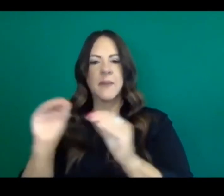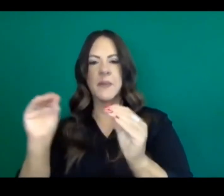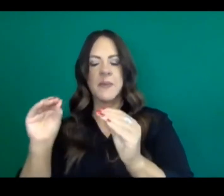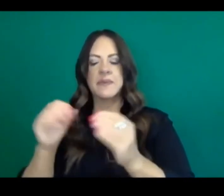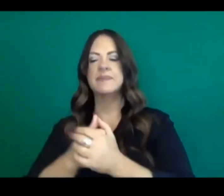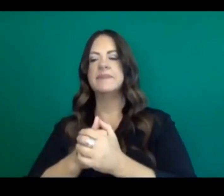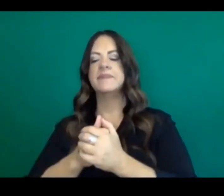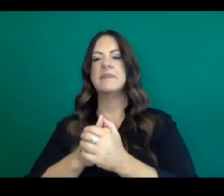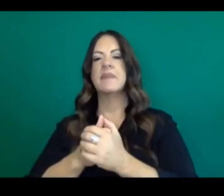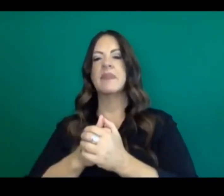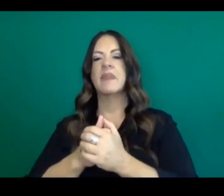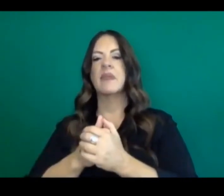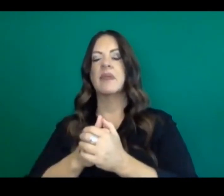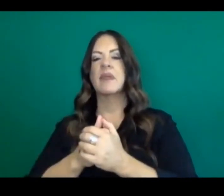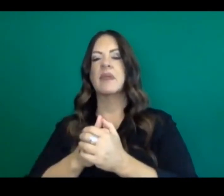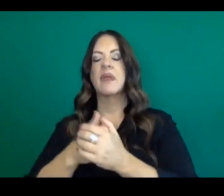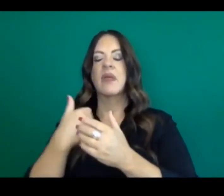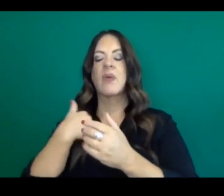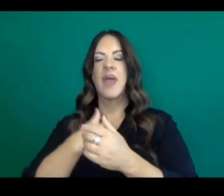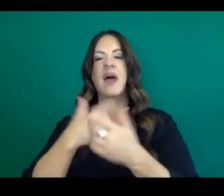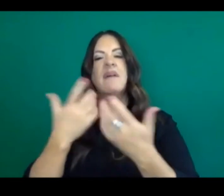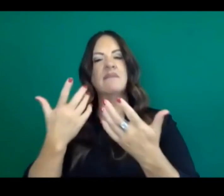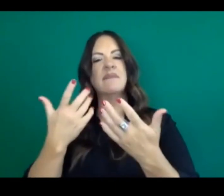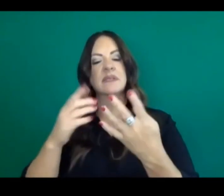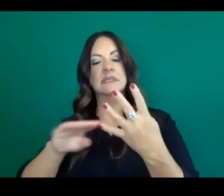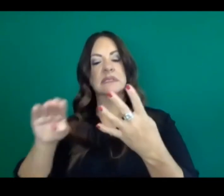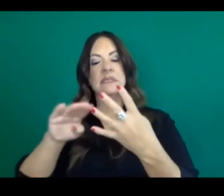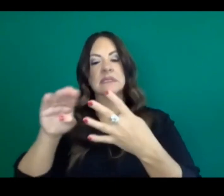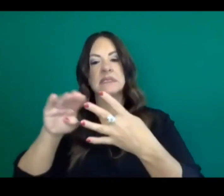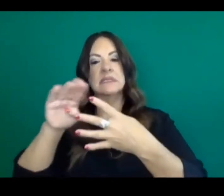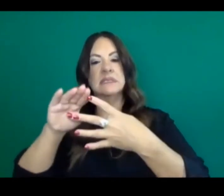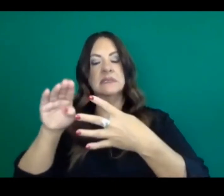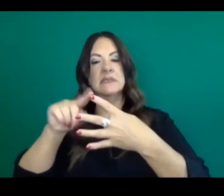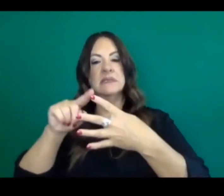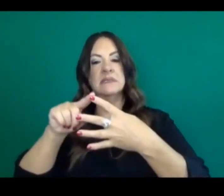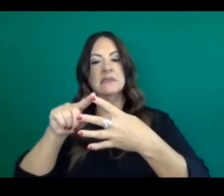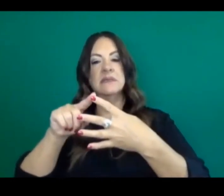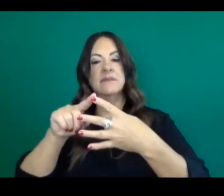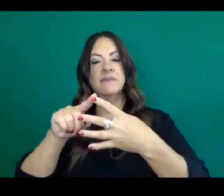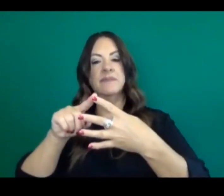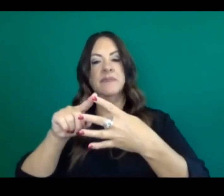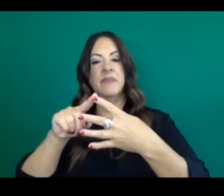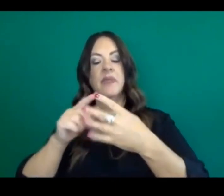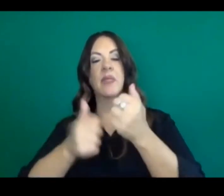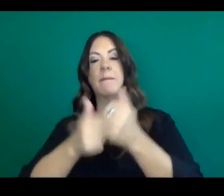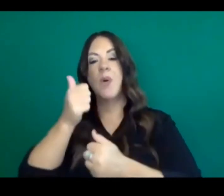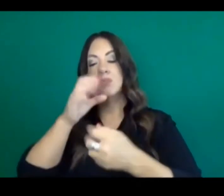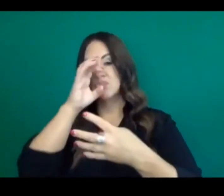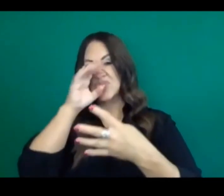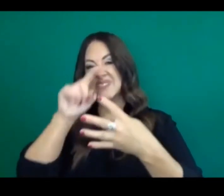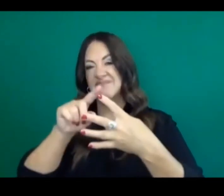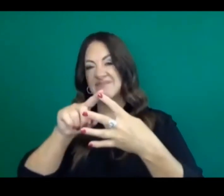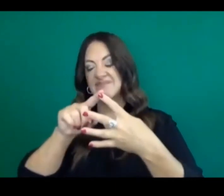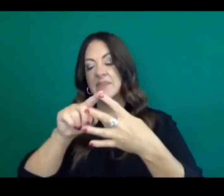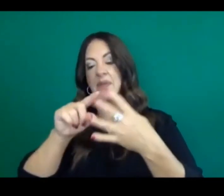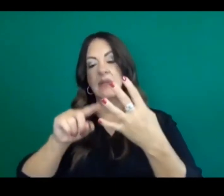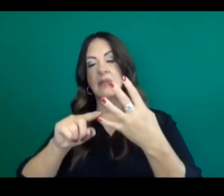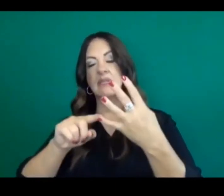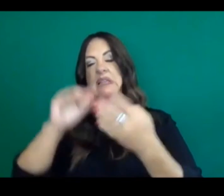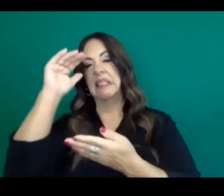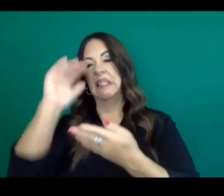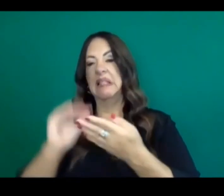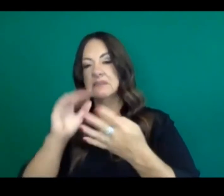large ranges and at the top tier and the lowest tier or the most restrictive and the least restrictive tier.